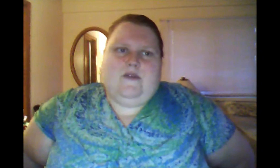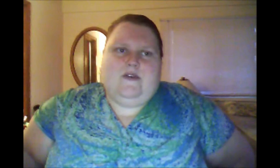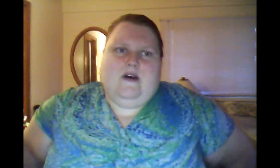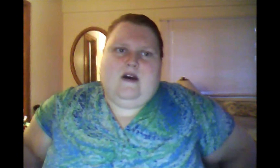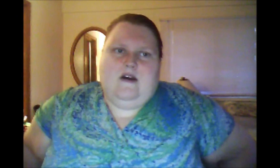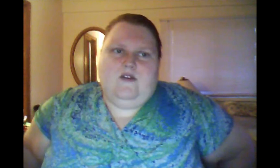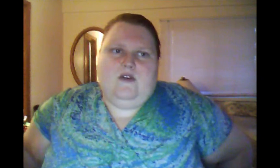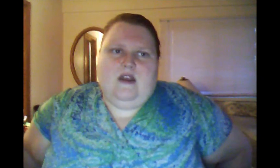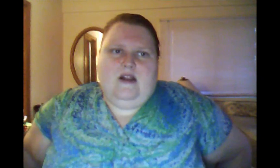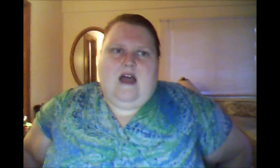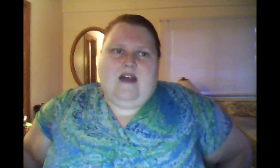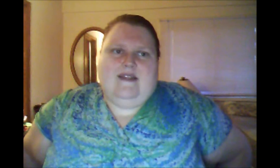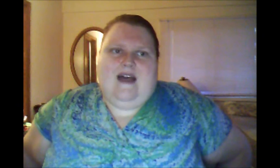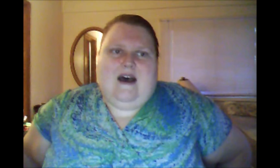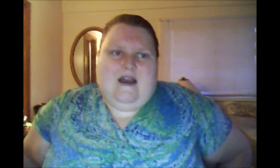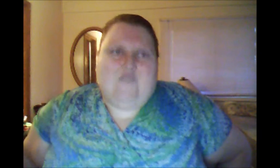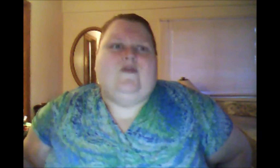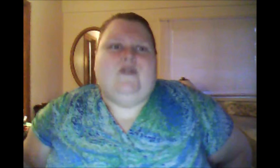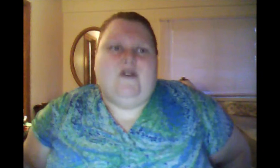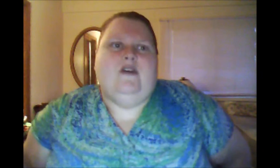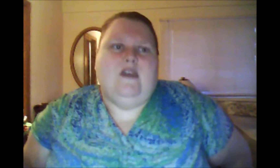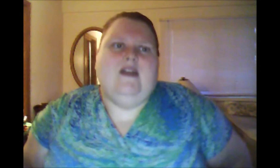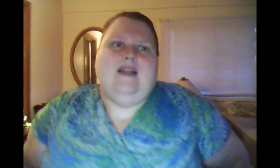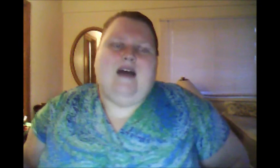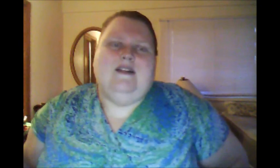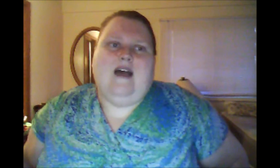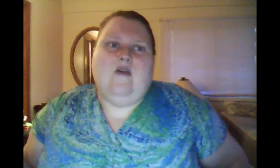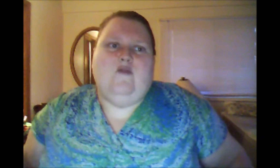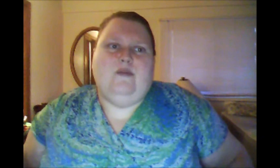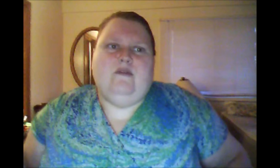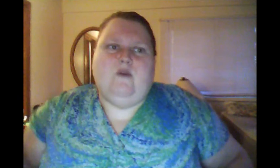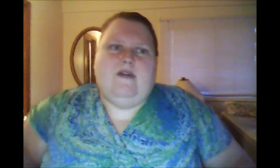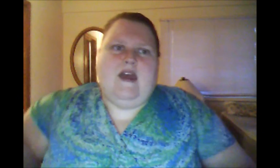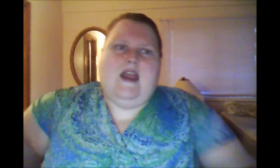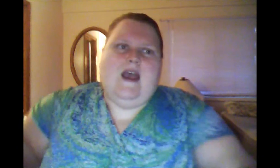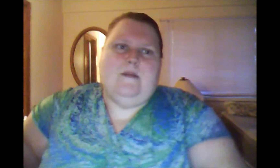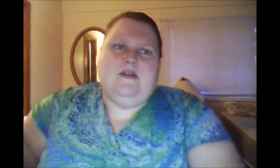you get a lot of lives. You get a lot of lives before that happens.